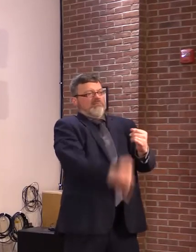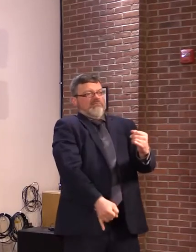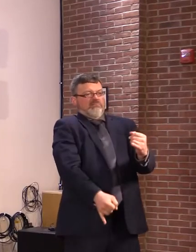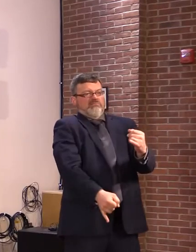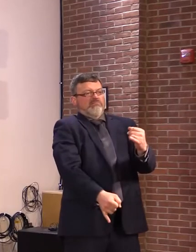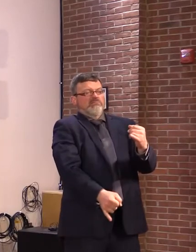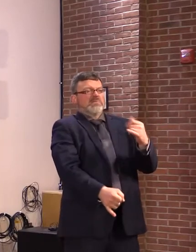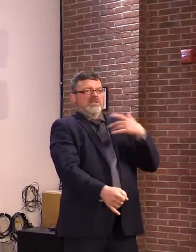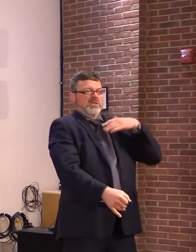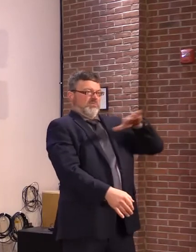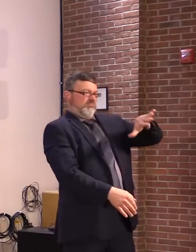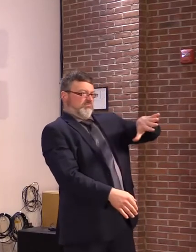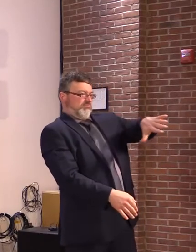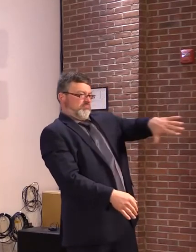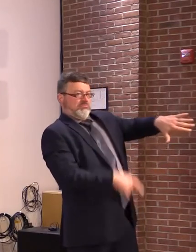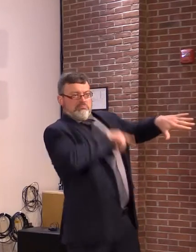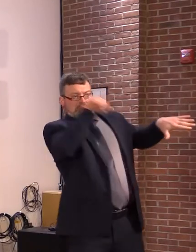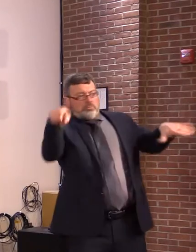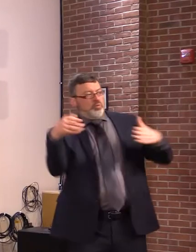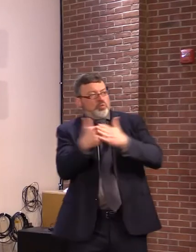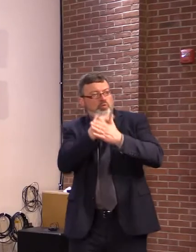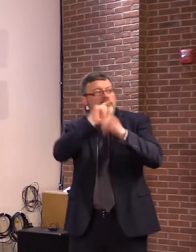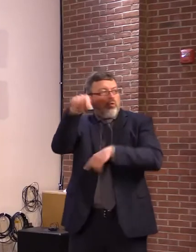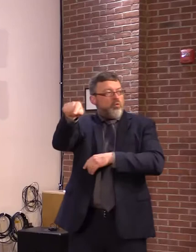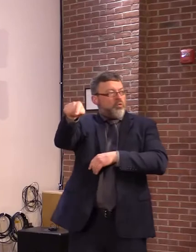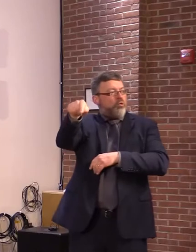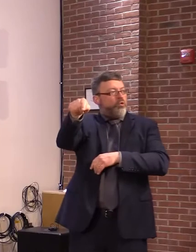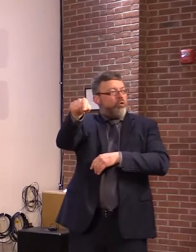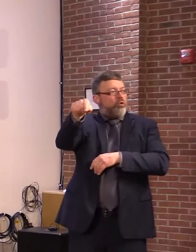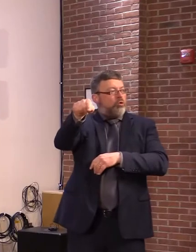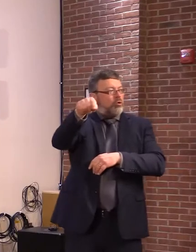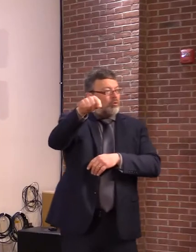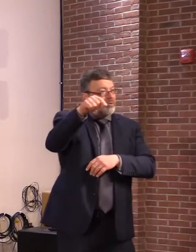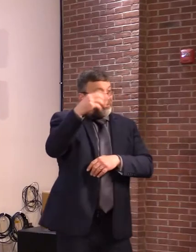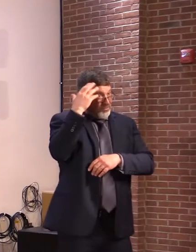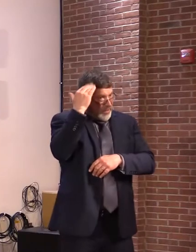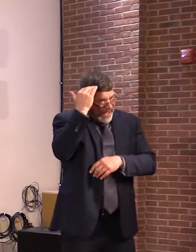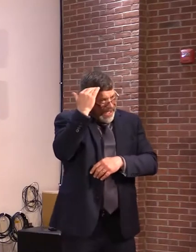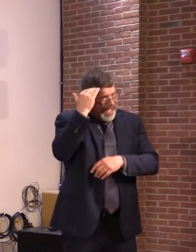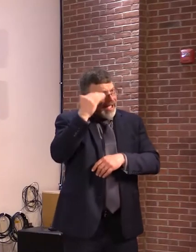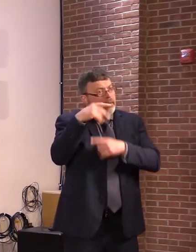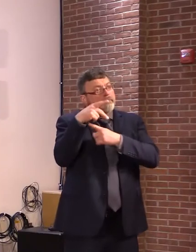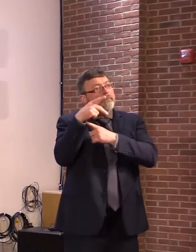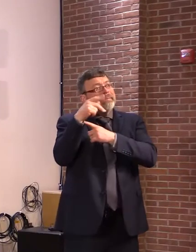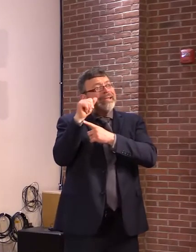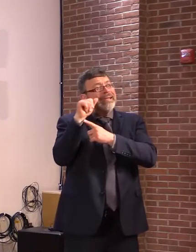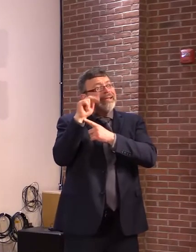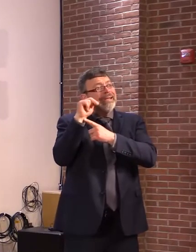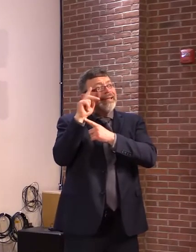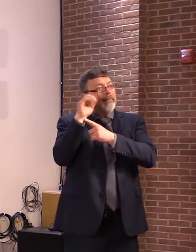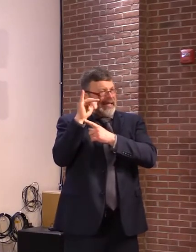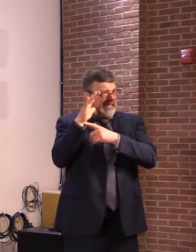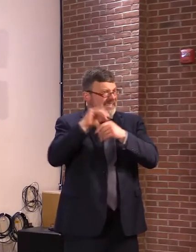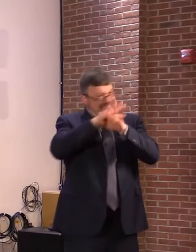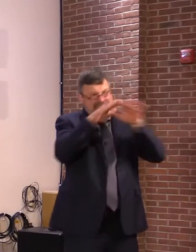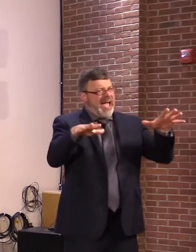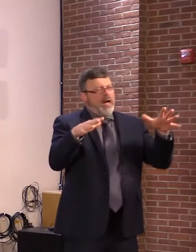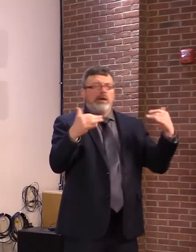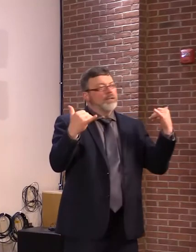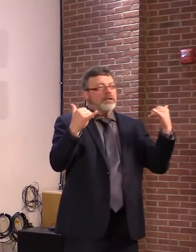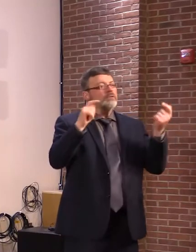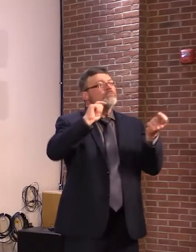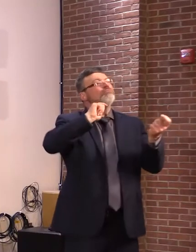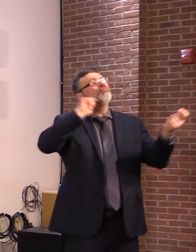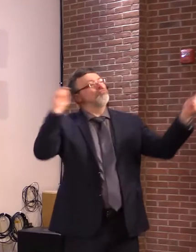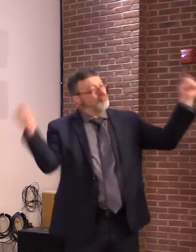pandemic emergency. And we know Vermonters have relied upon it to be informed along the way. But the widespread